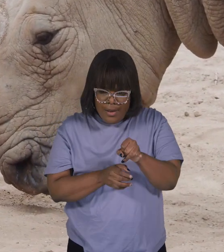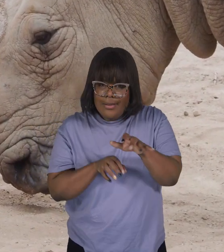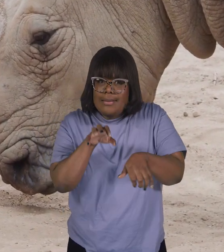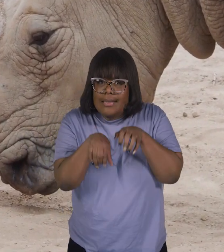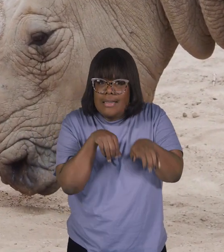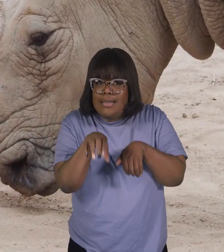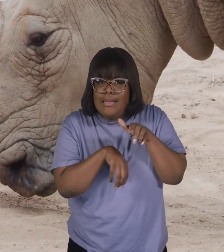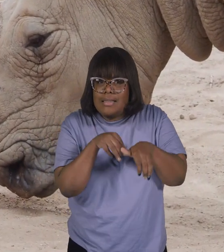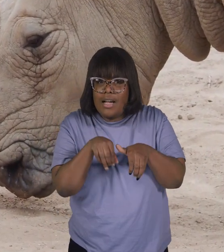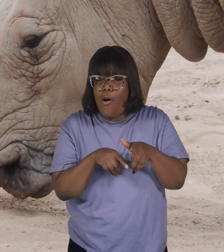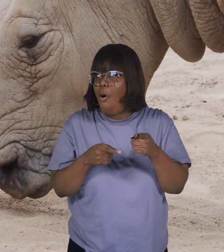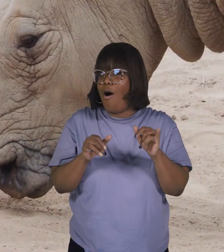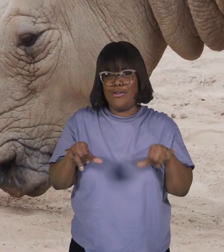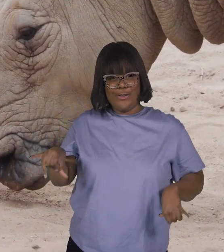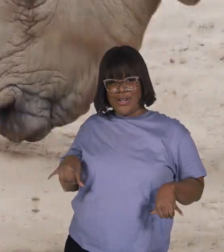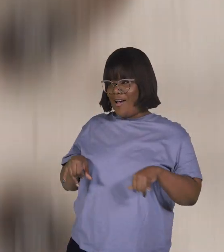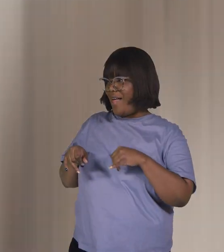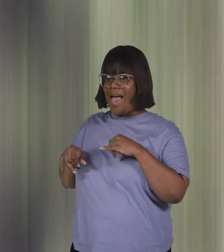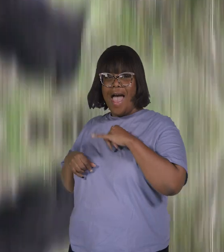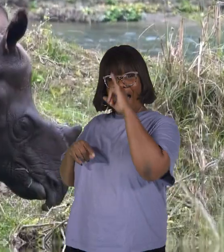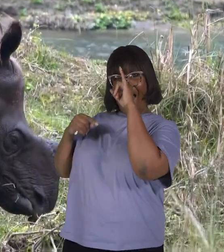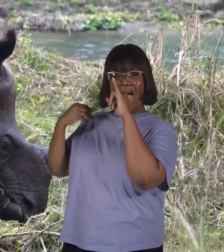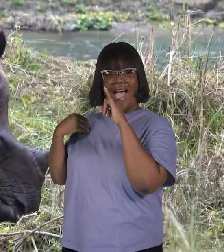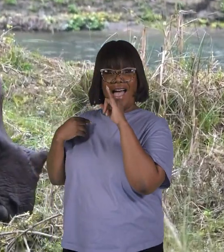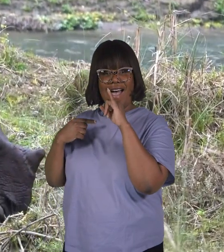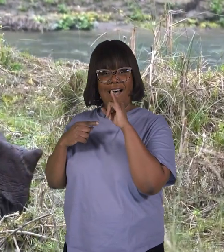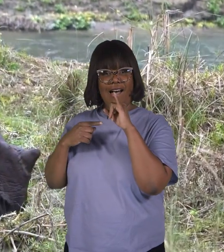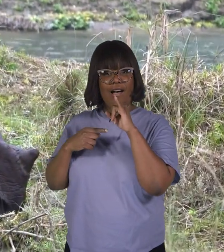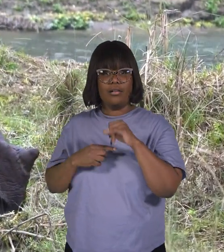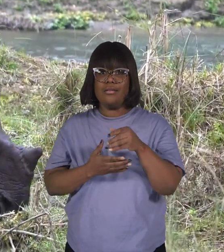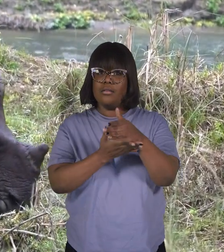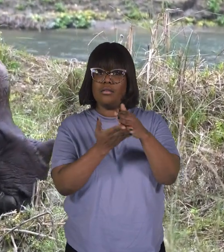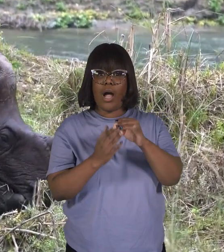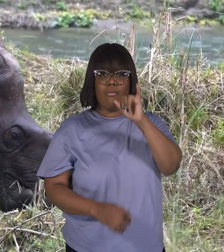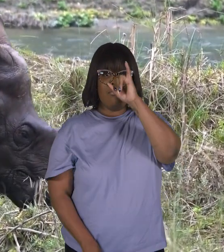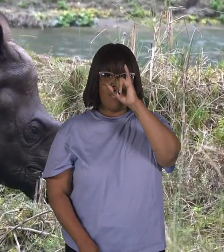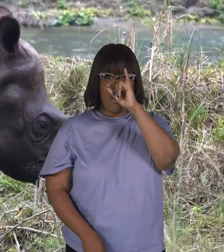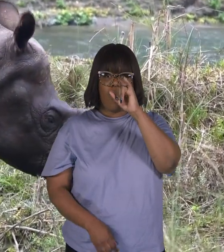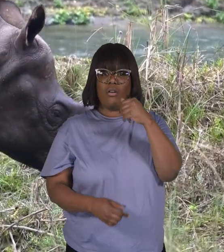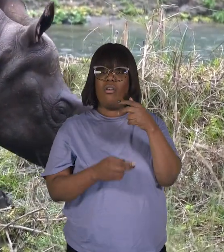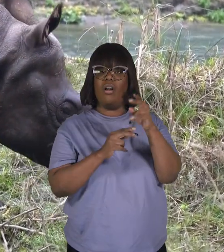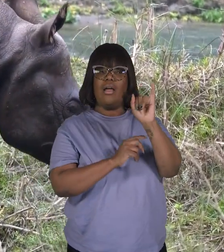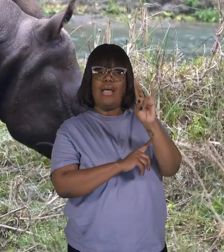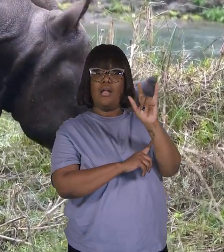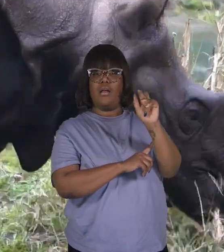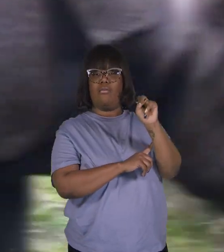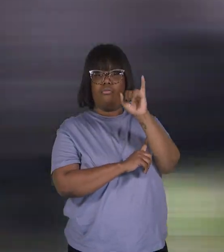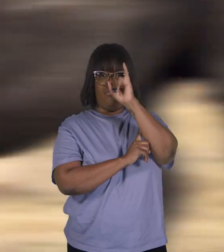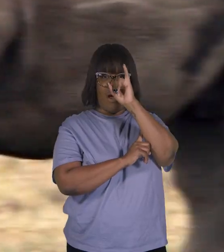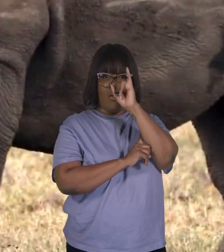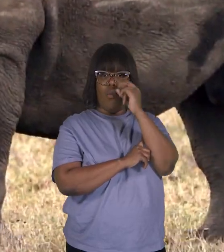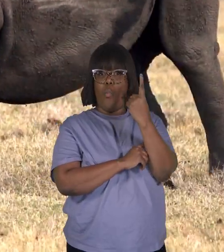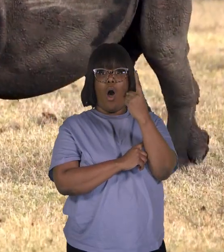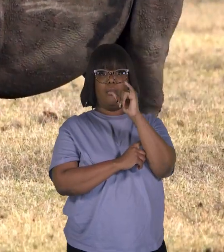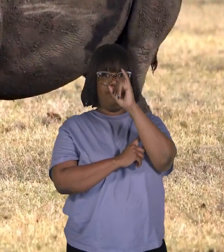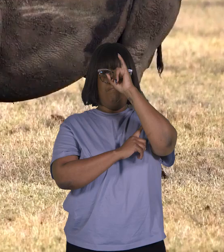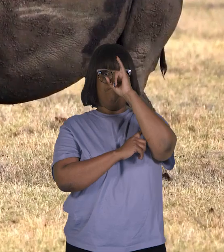show off to other rhinos. Some rhinos, like the Indian rhino, have one horn, but others, such as the